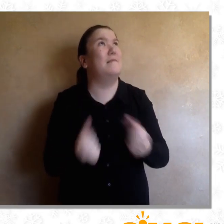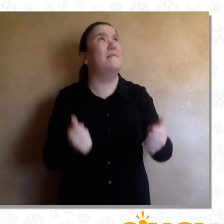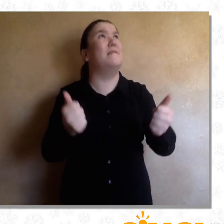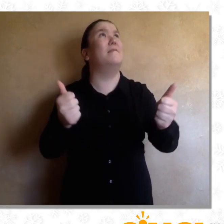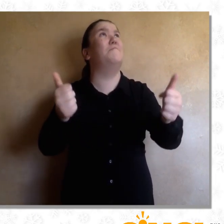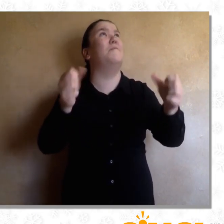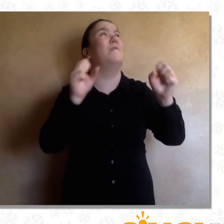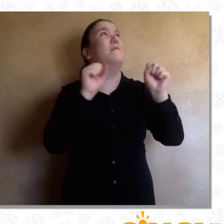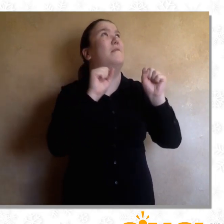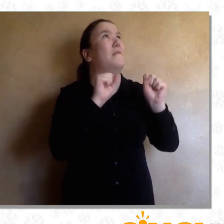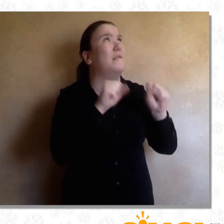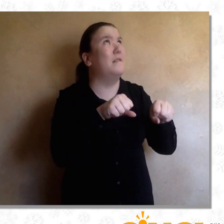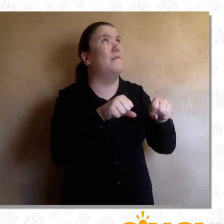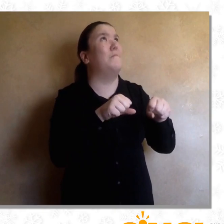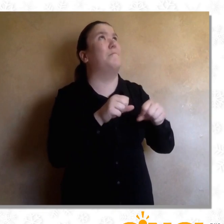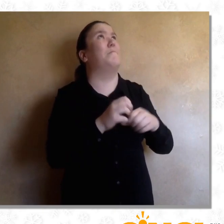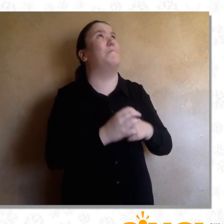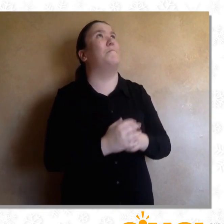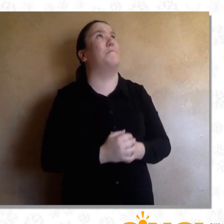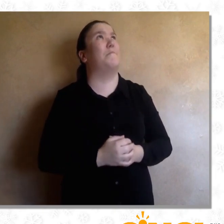COVID-land.